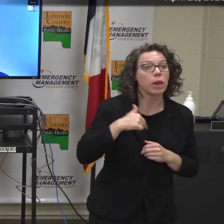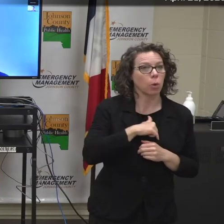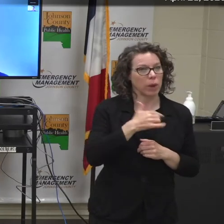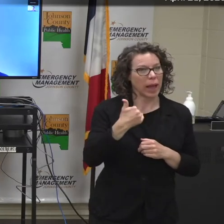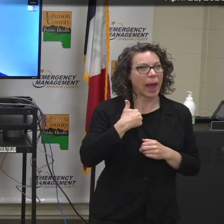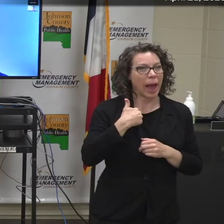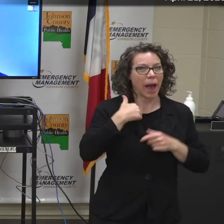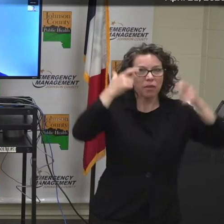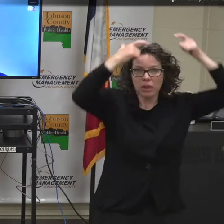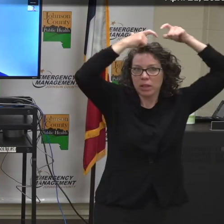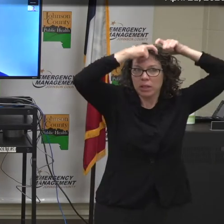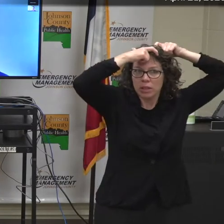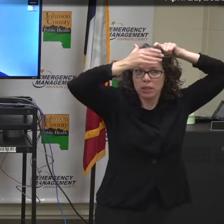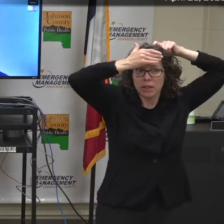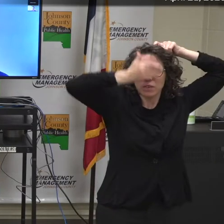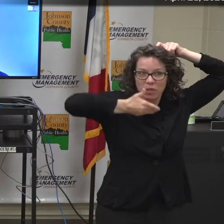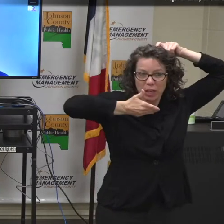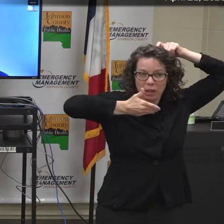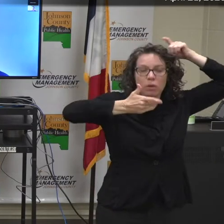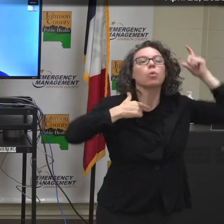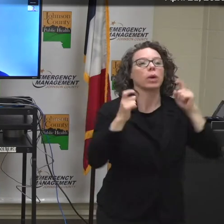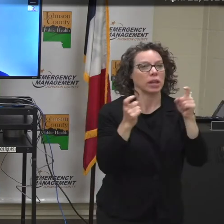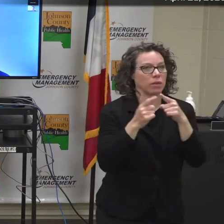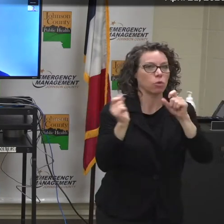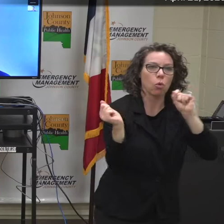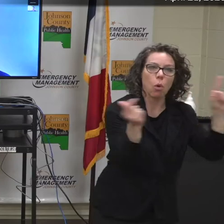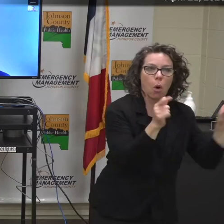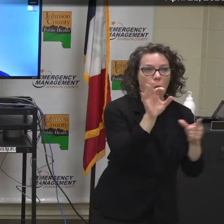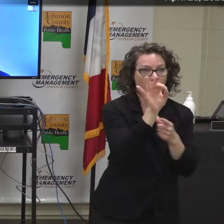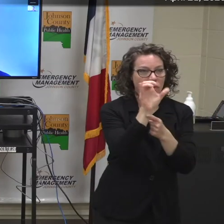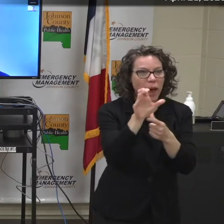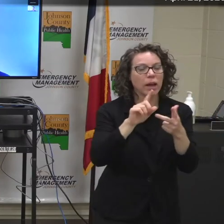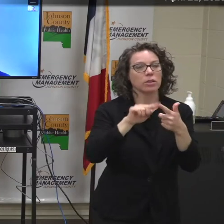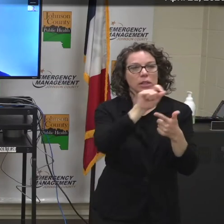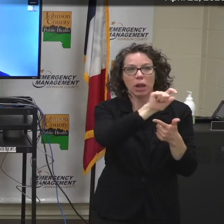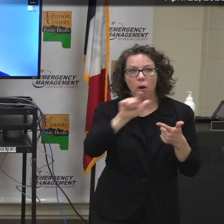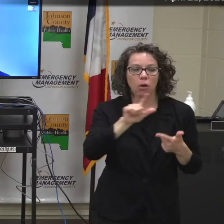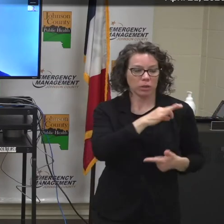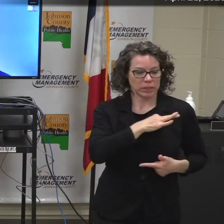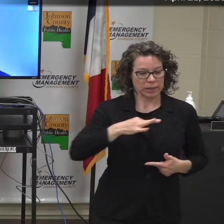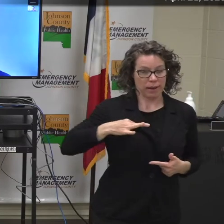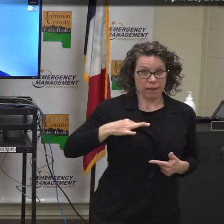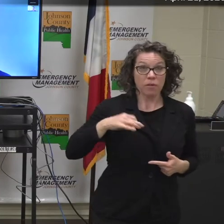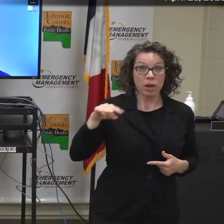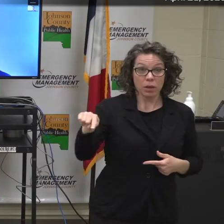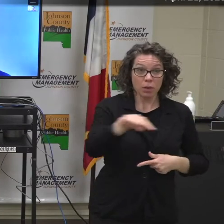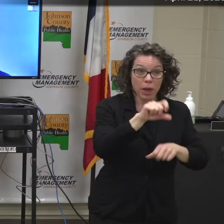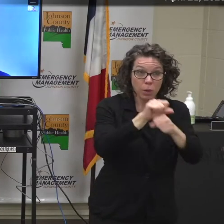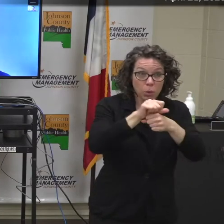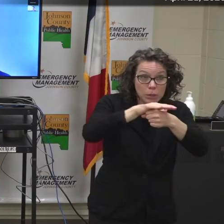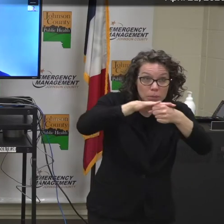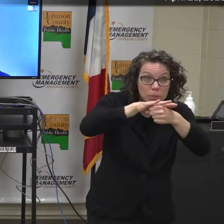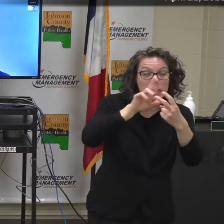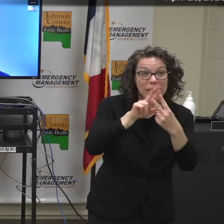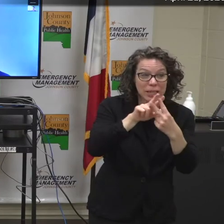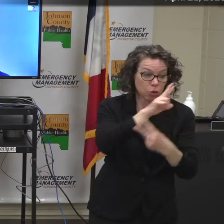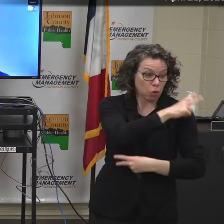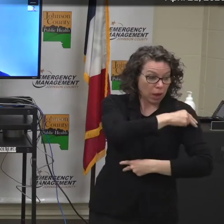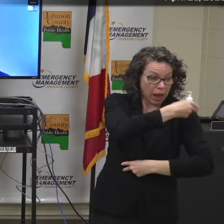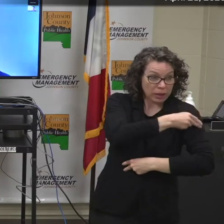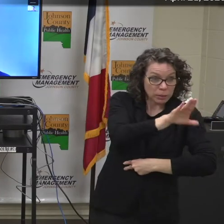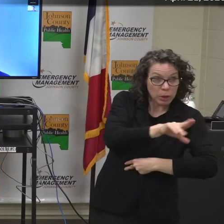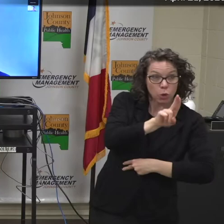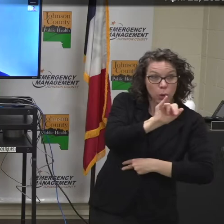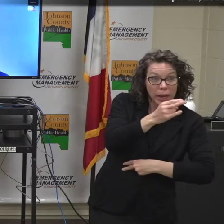shield distribution to all of our faculty and staff who are working on-site, either on our campus or